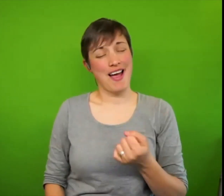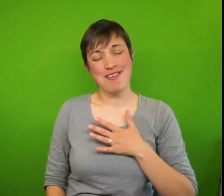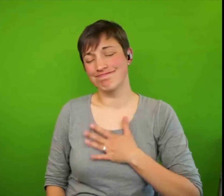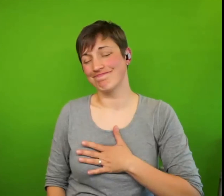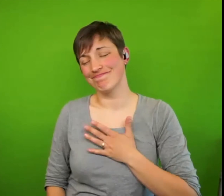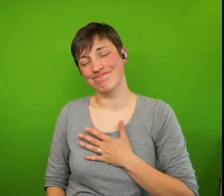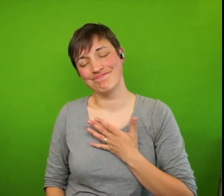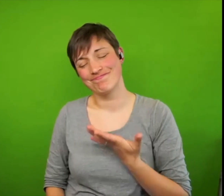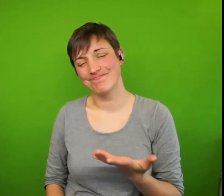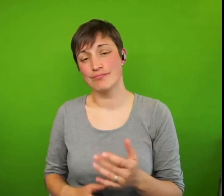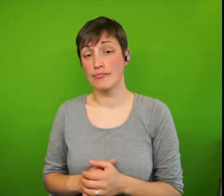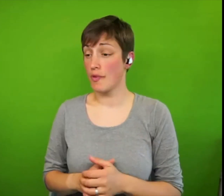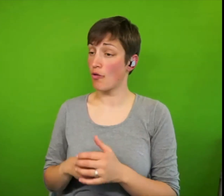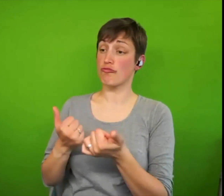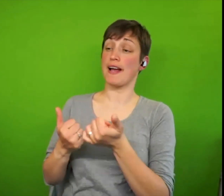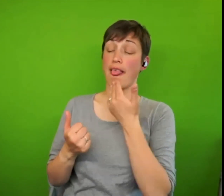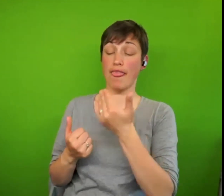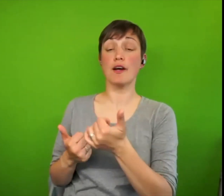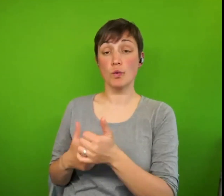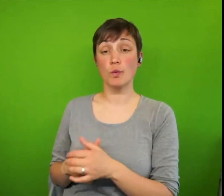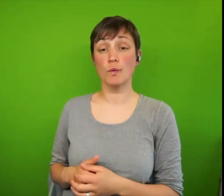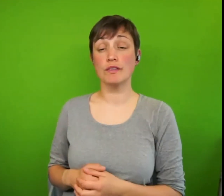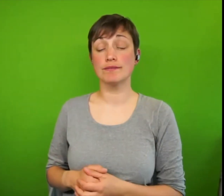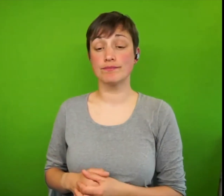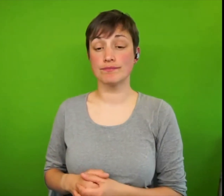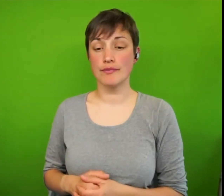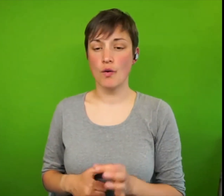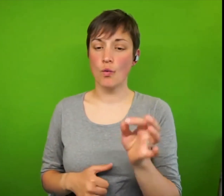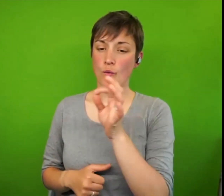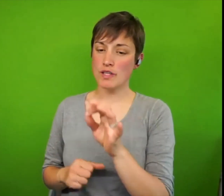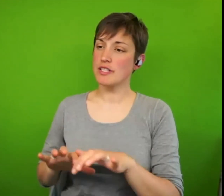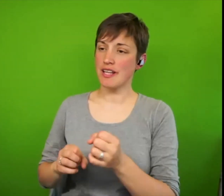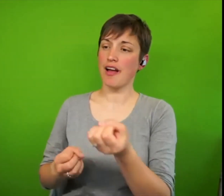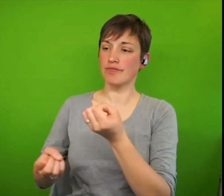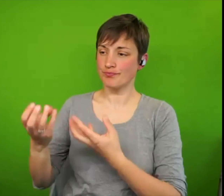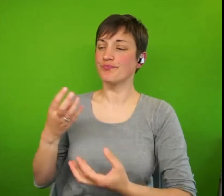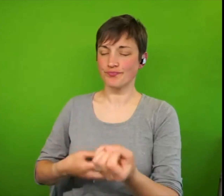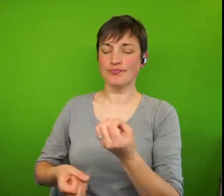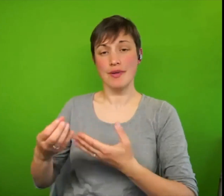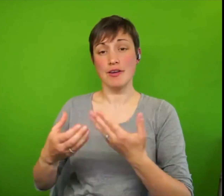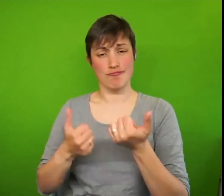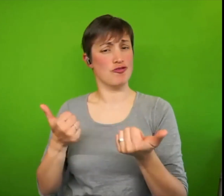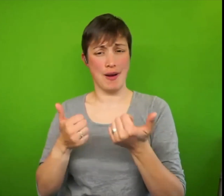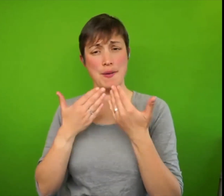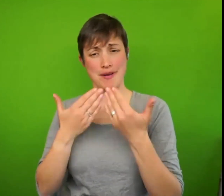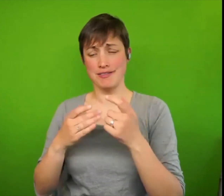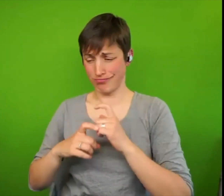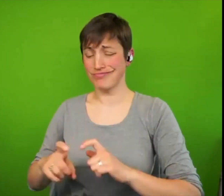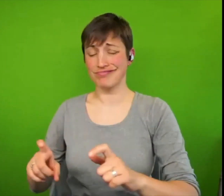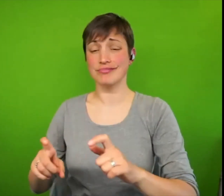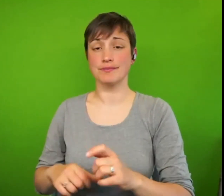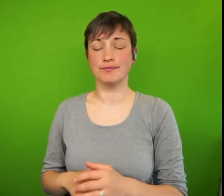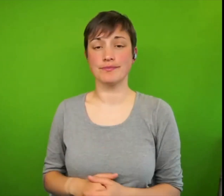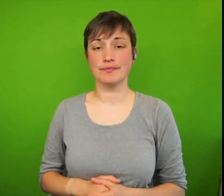That's great, thank you. The questions are starting to come in, so, which is great, please keep them coming. Could I just also point